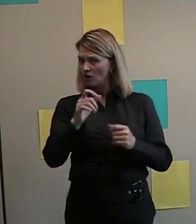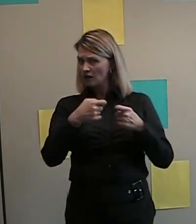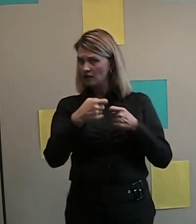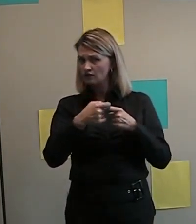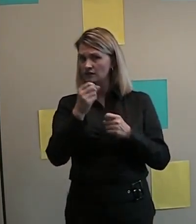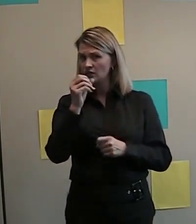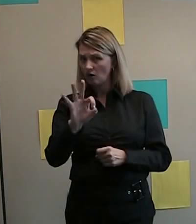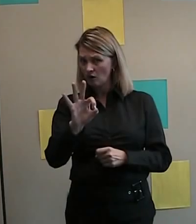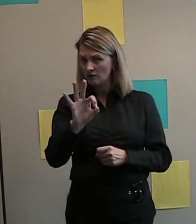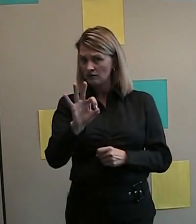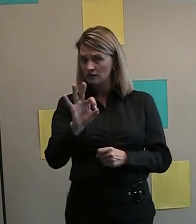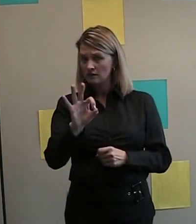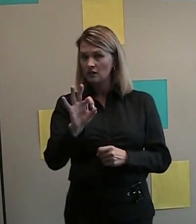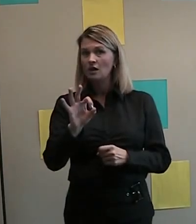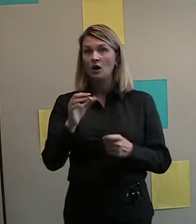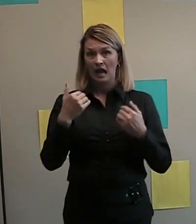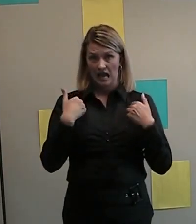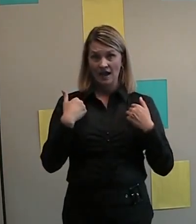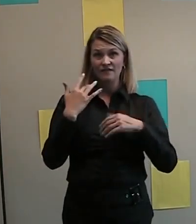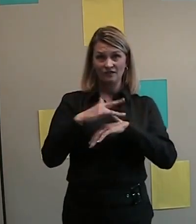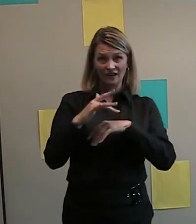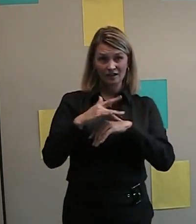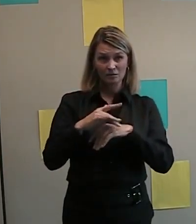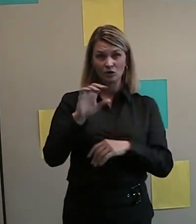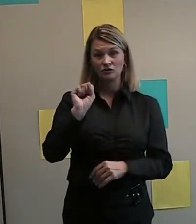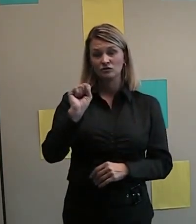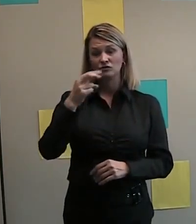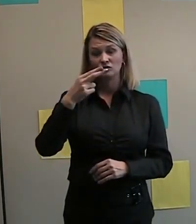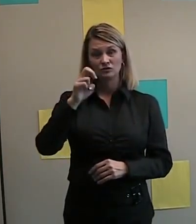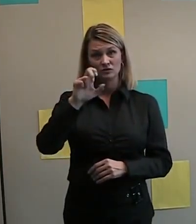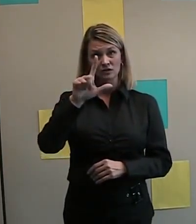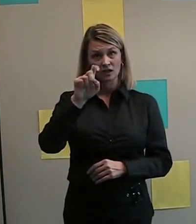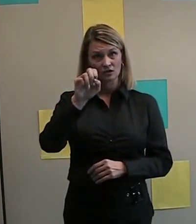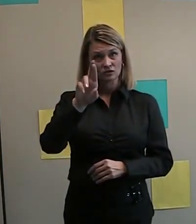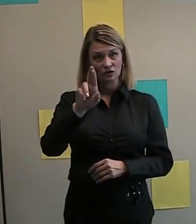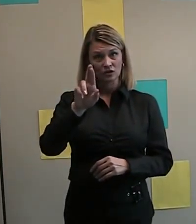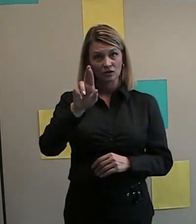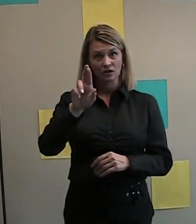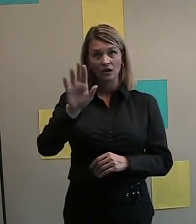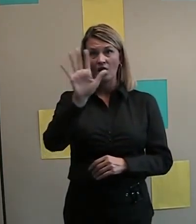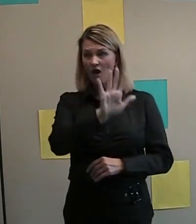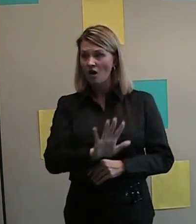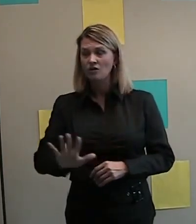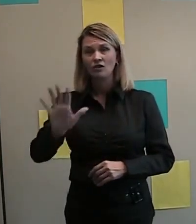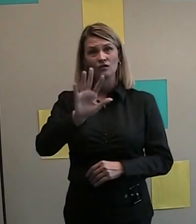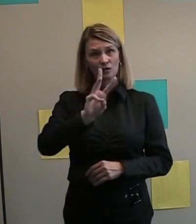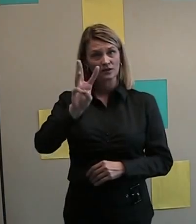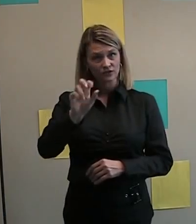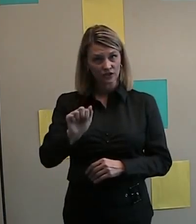off, there are emergency shelters open throughout the state of West Virginia.